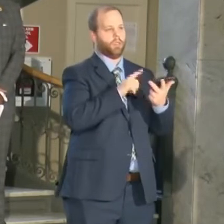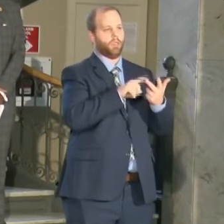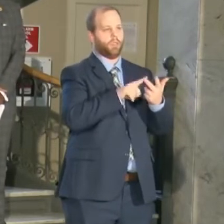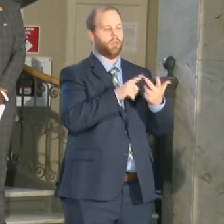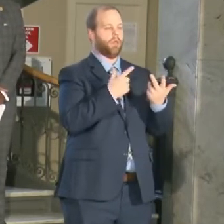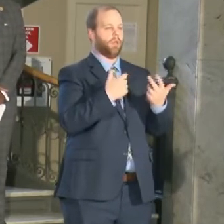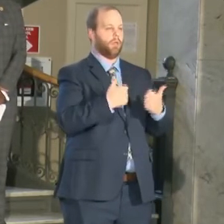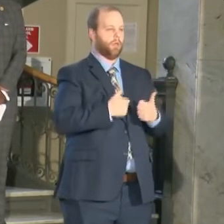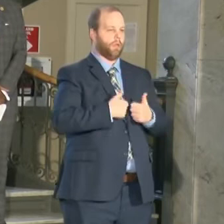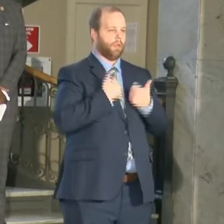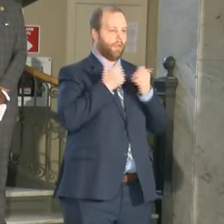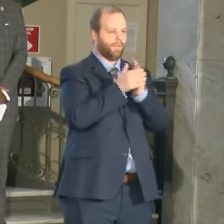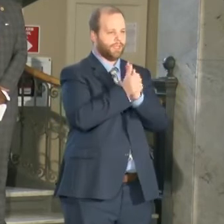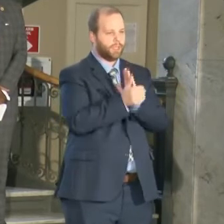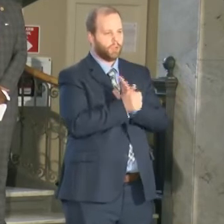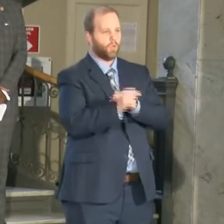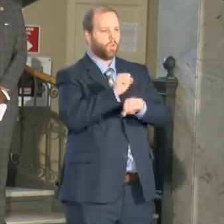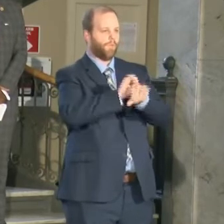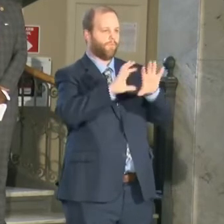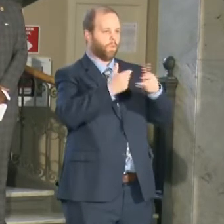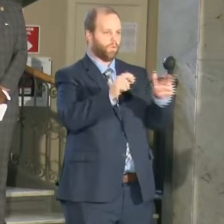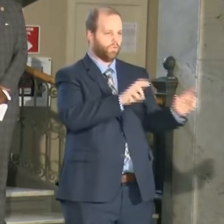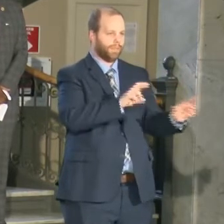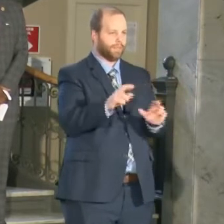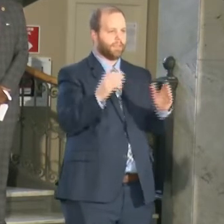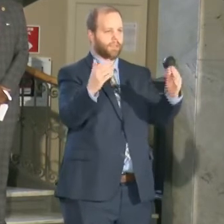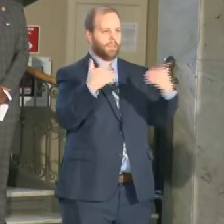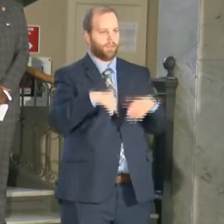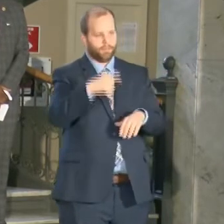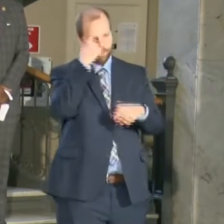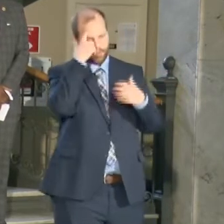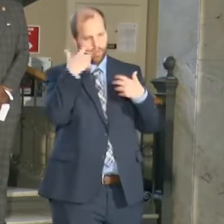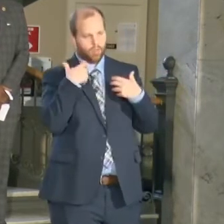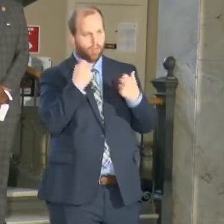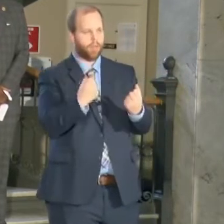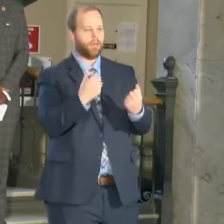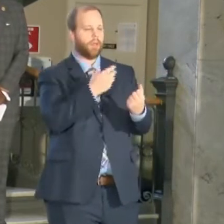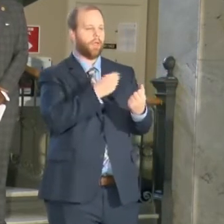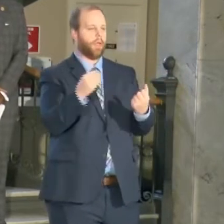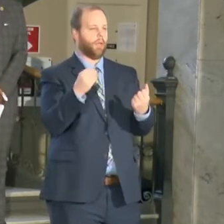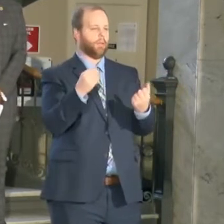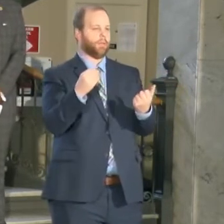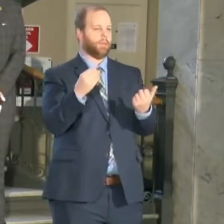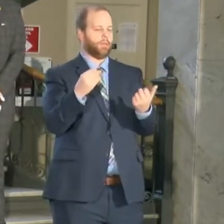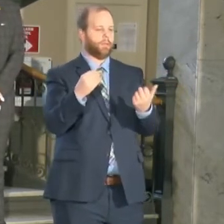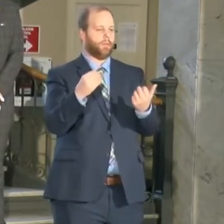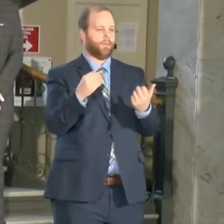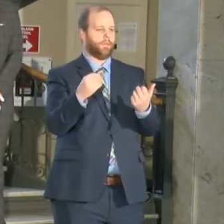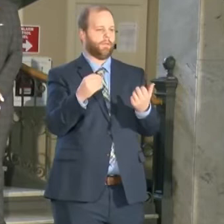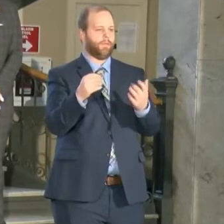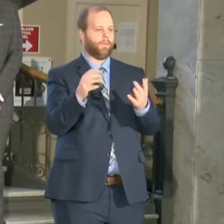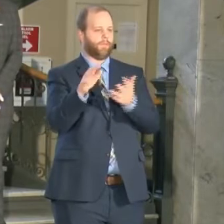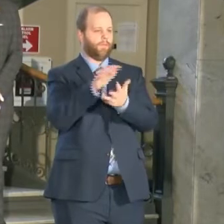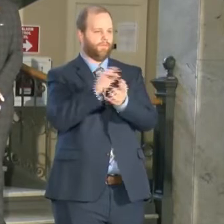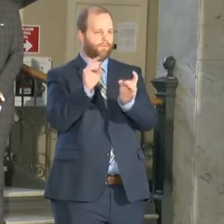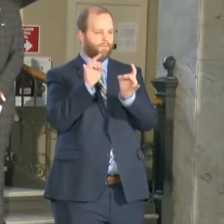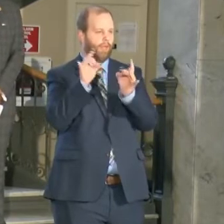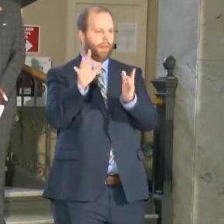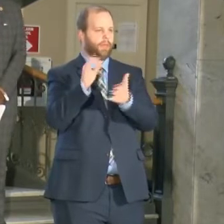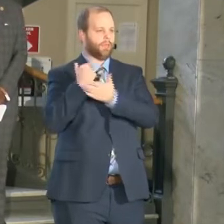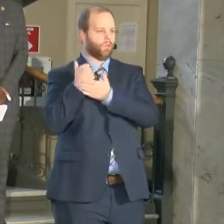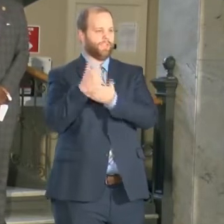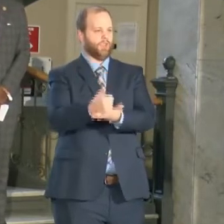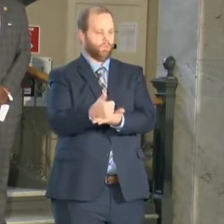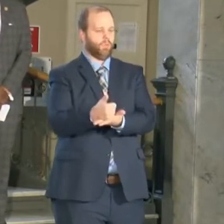health and wellness prevention of criminal activity through violence intervention uh what this does is uh